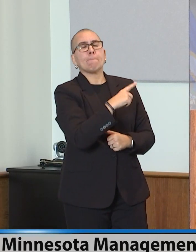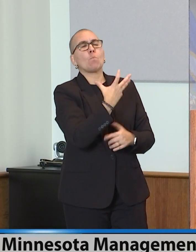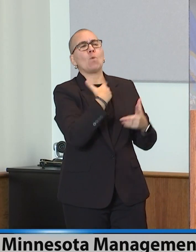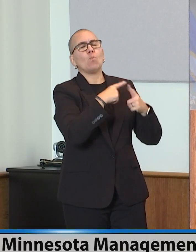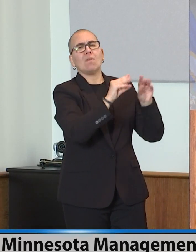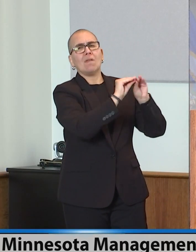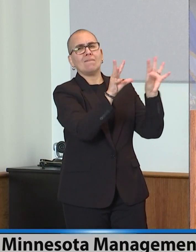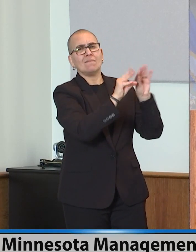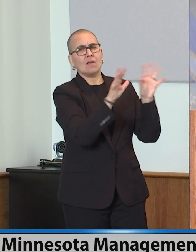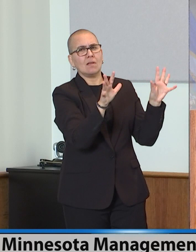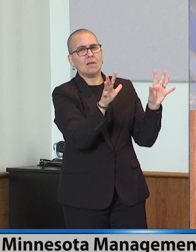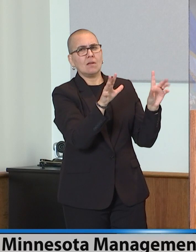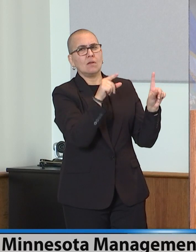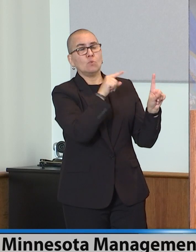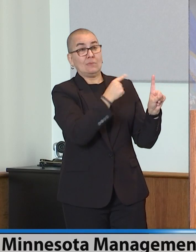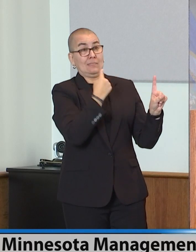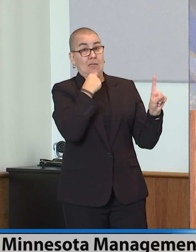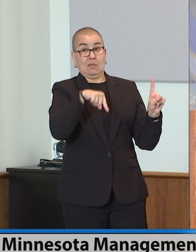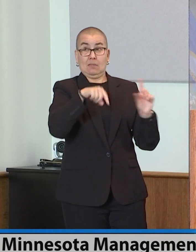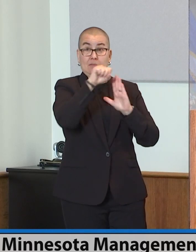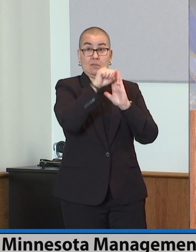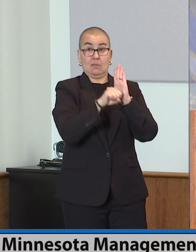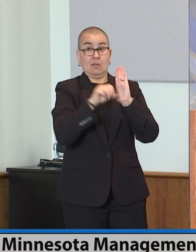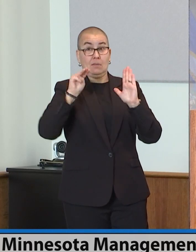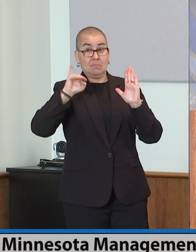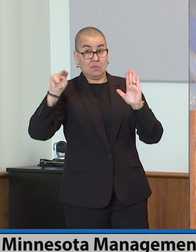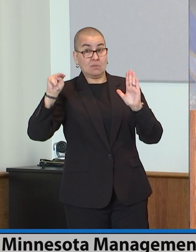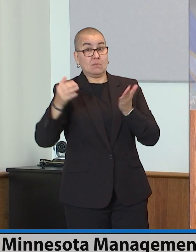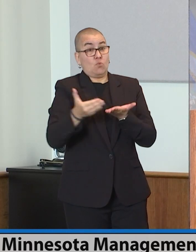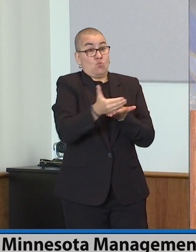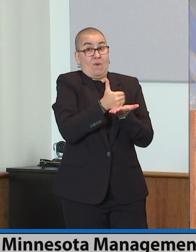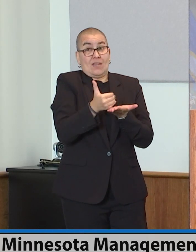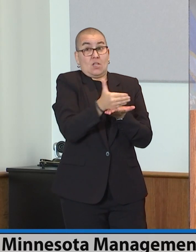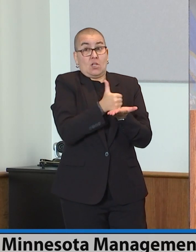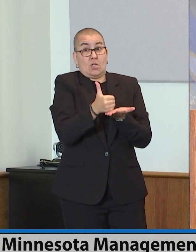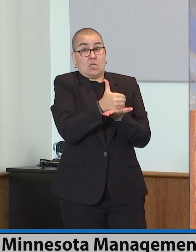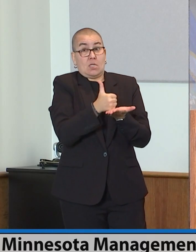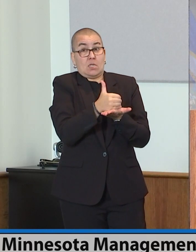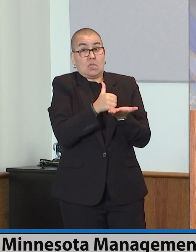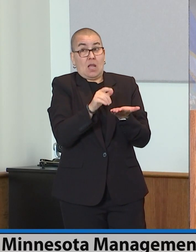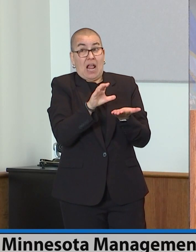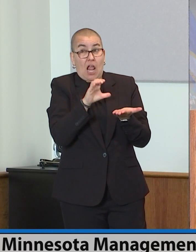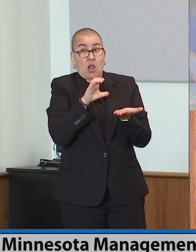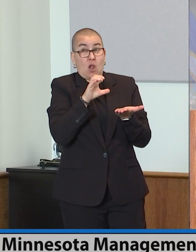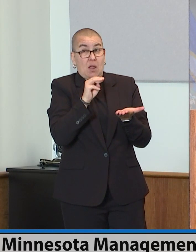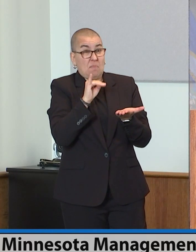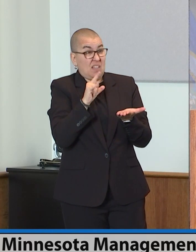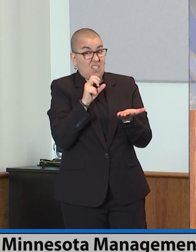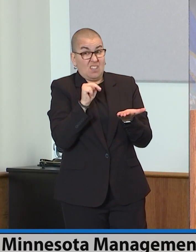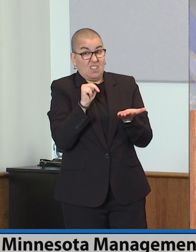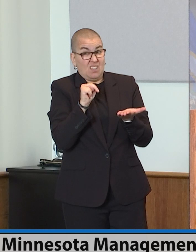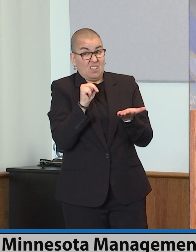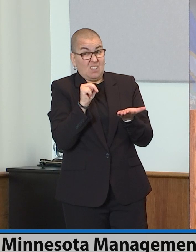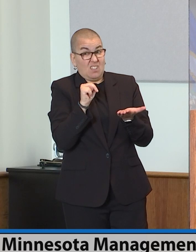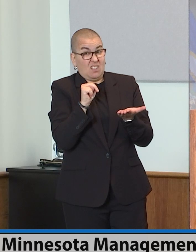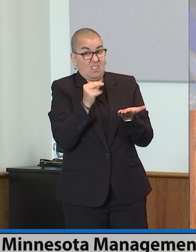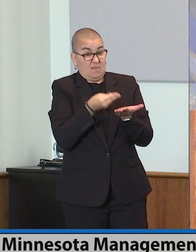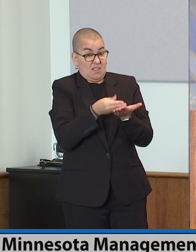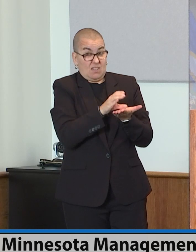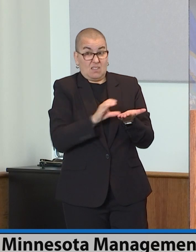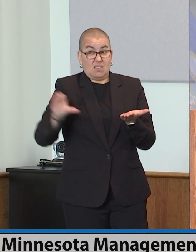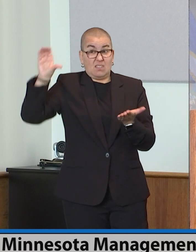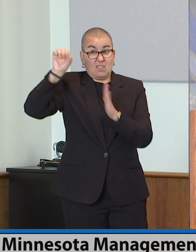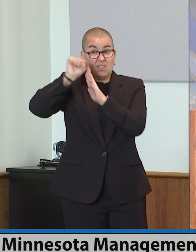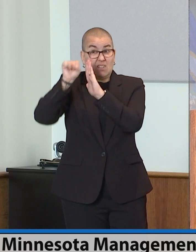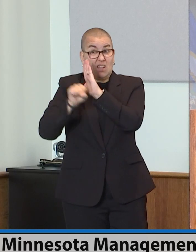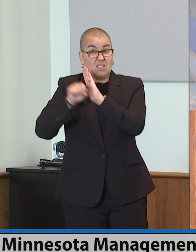accruing hundreds of millions of dollars or of money into the state budget because we're making more off those,